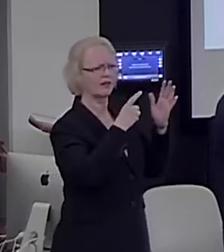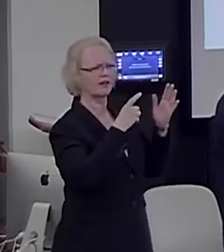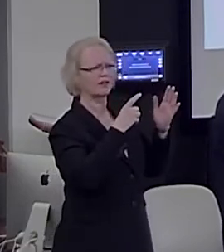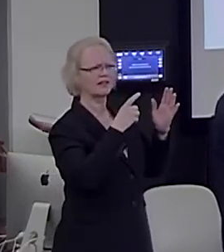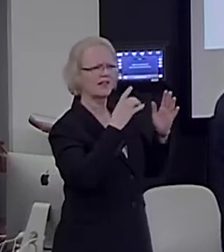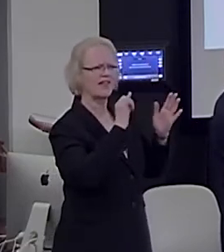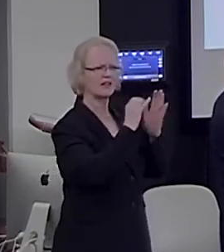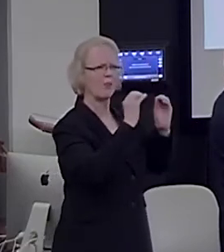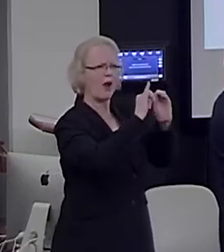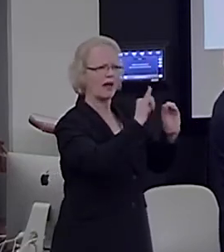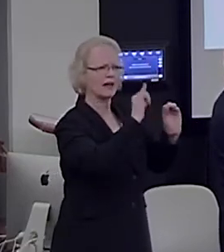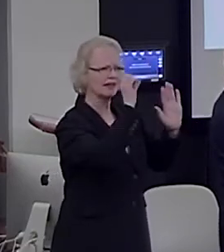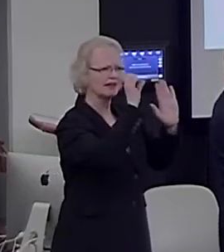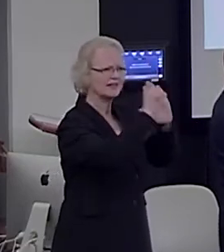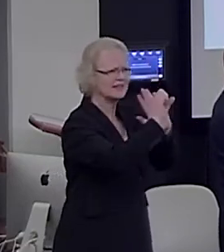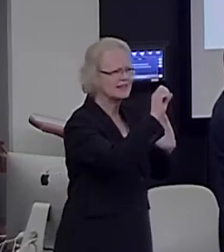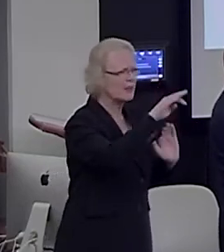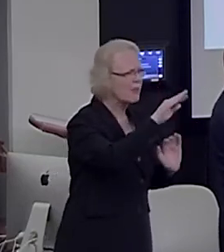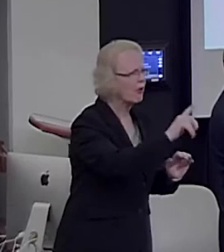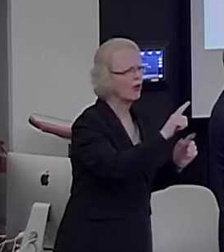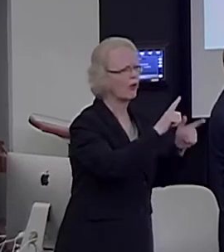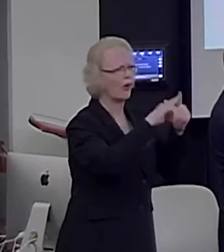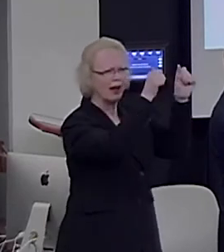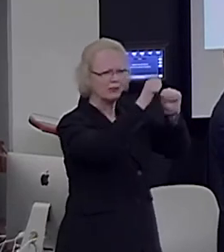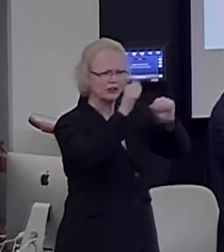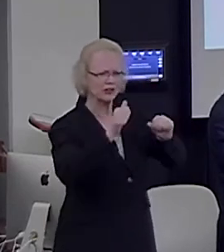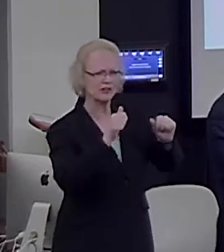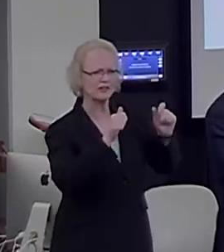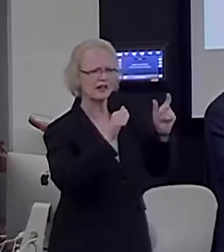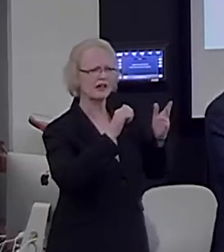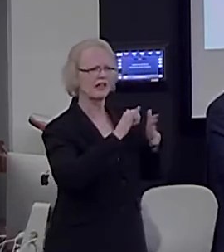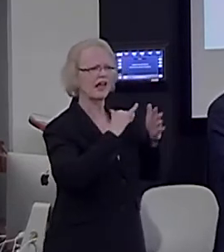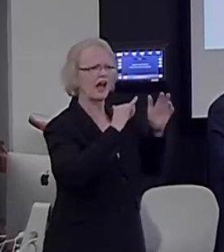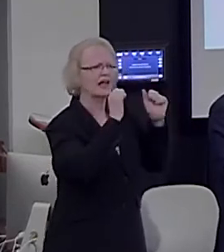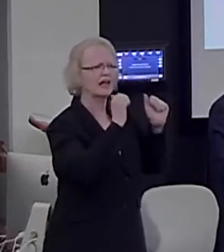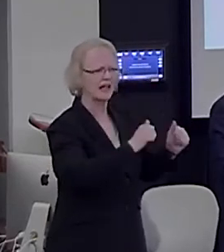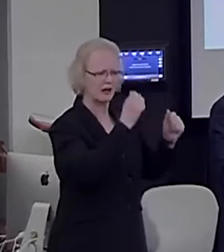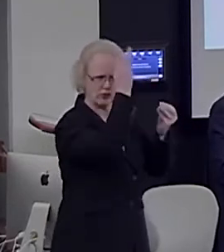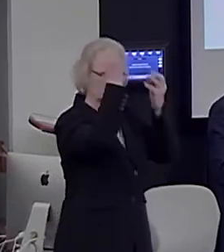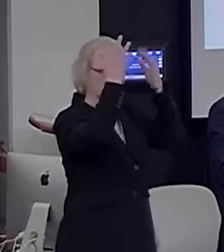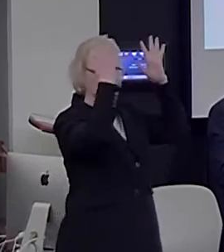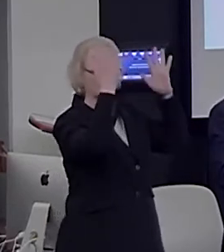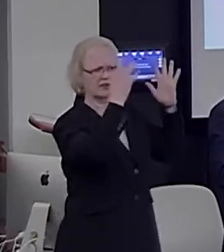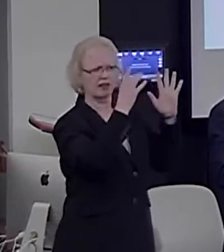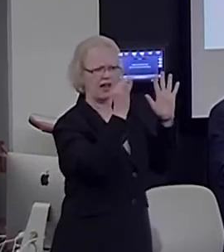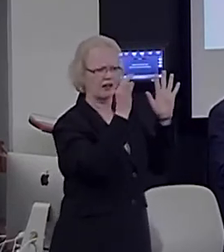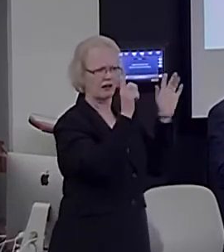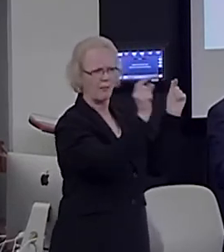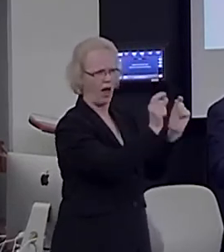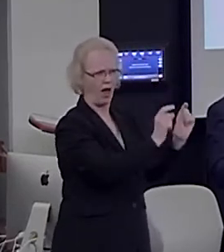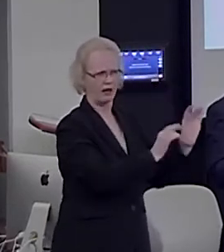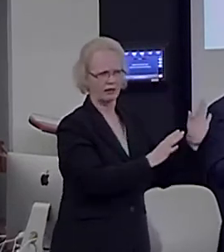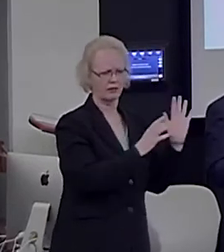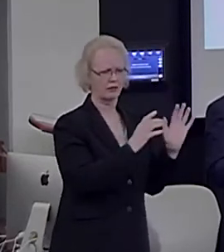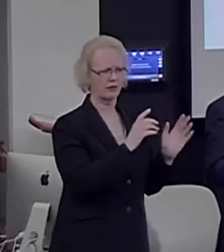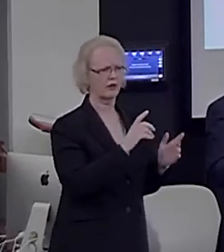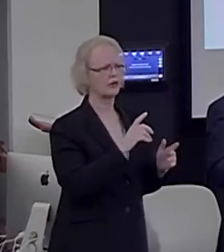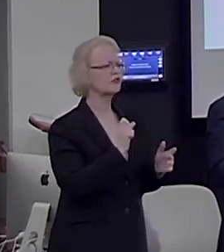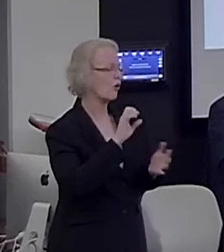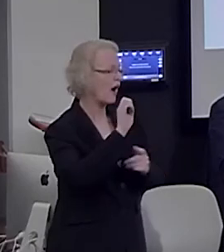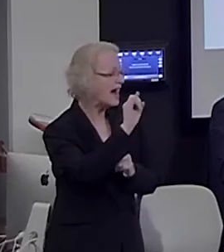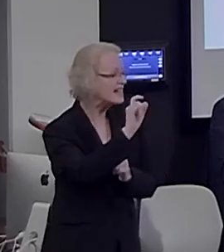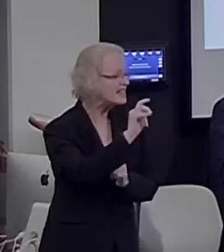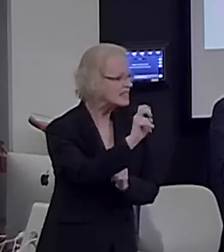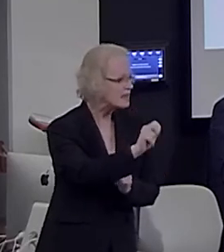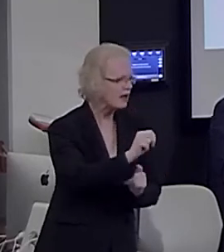images more or less clear that I can reproduce and recombine at will. So, according to Einstein, it is